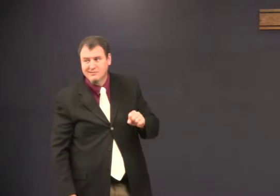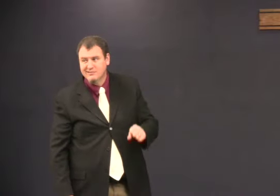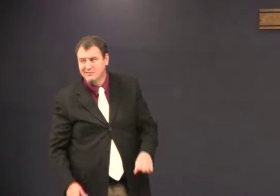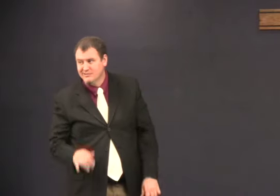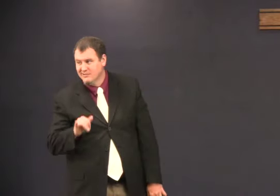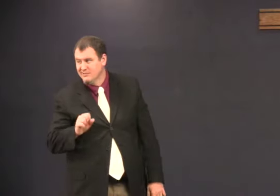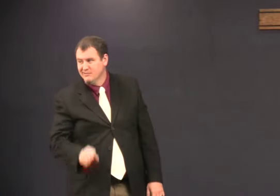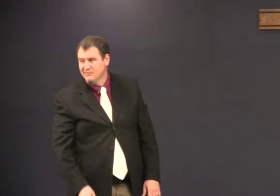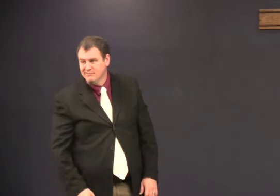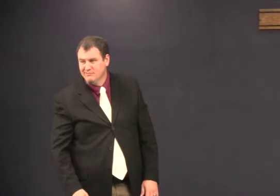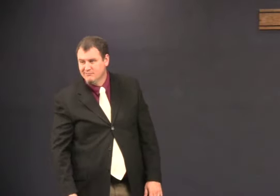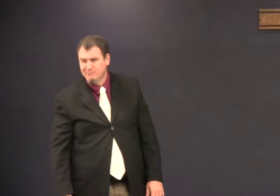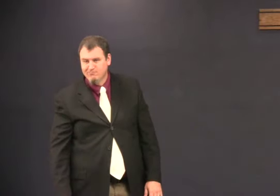yes it is